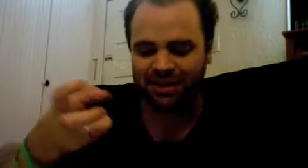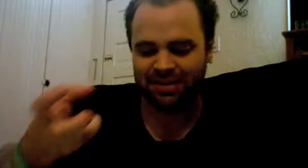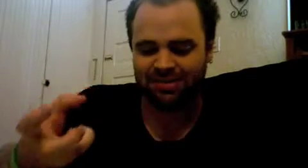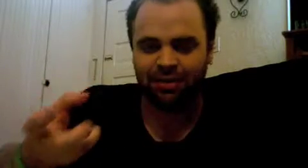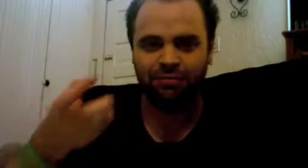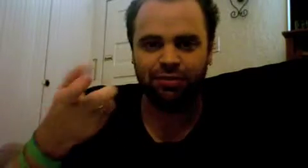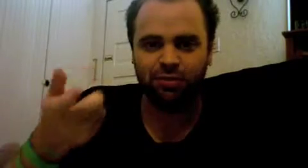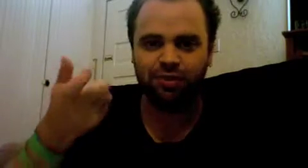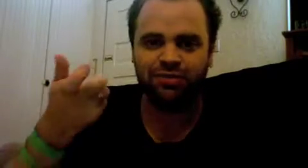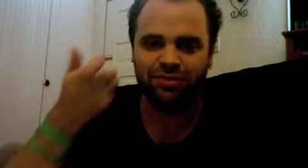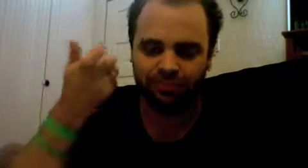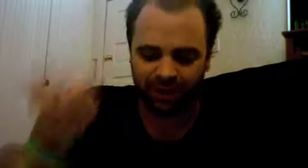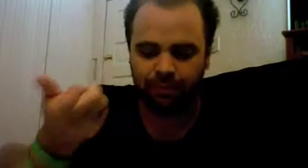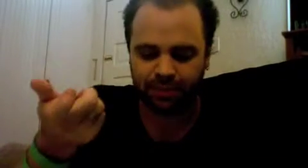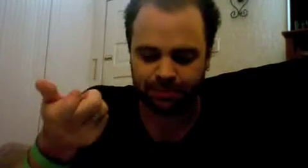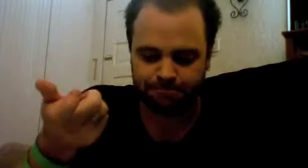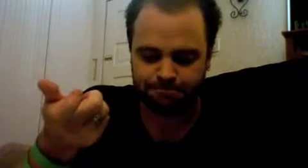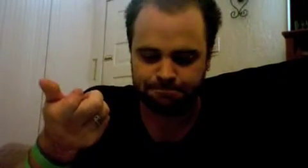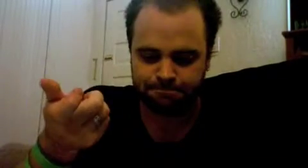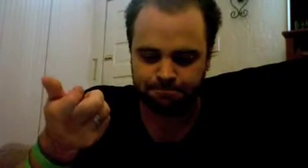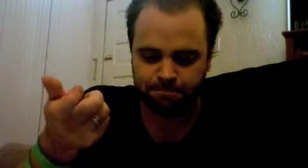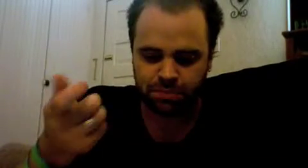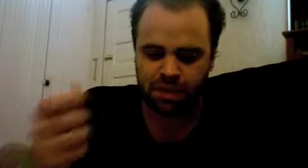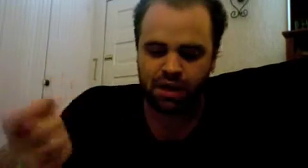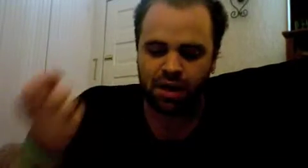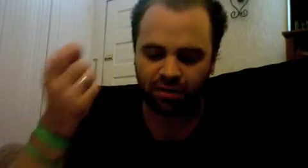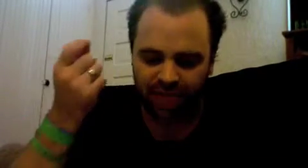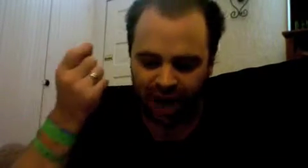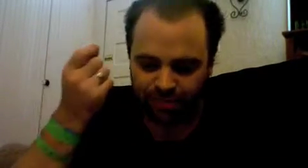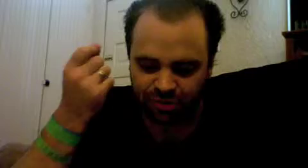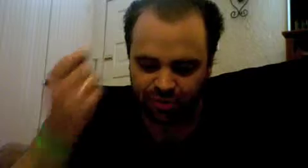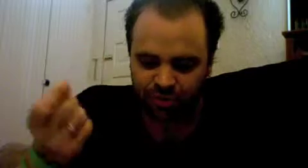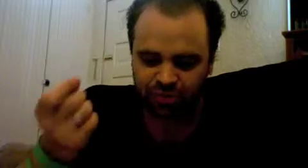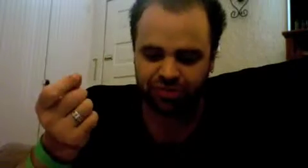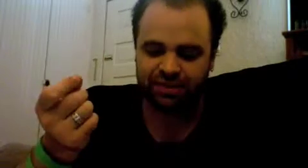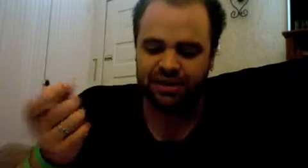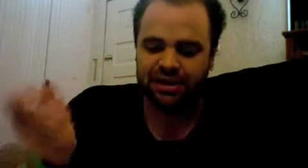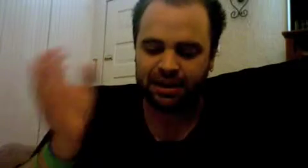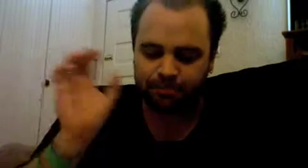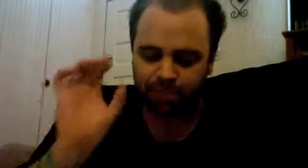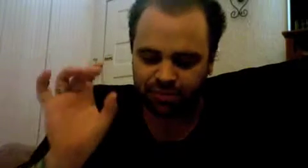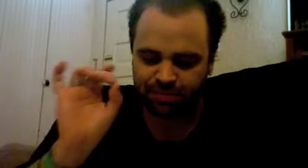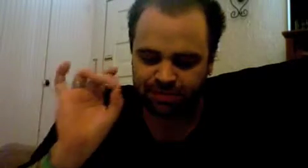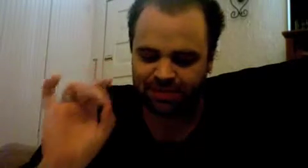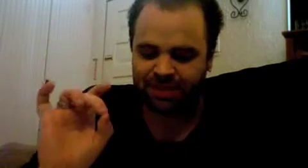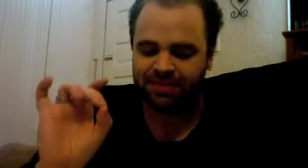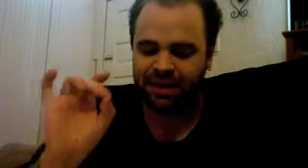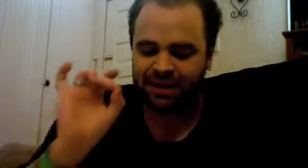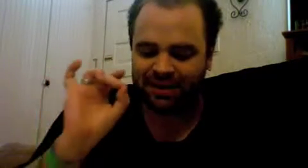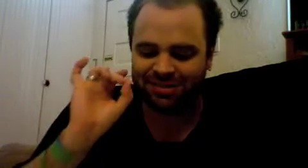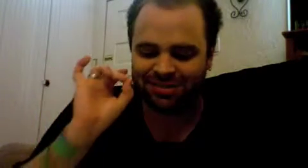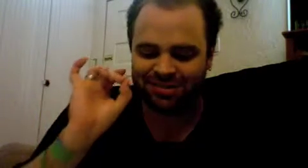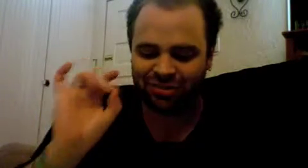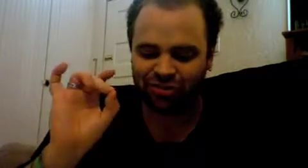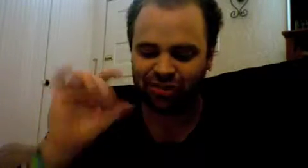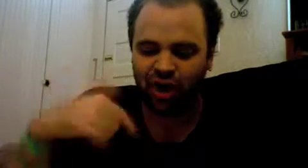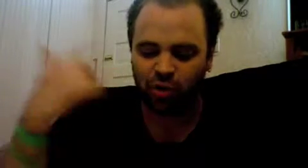itself through its development of the absolute it must be said that it is essentially a